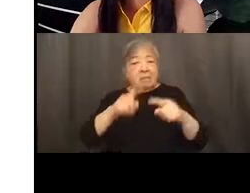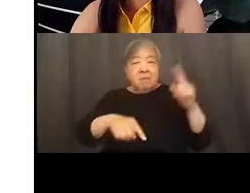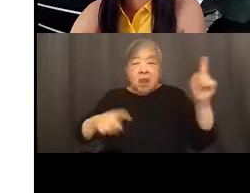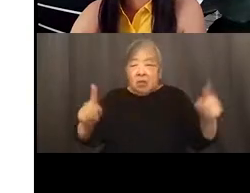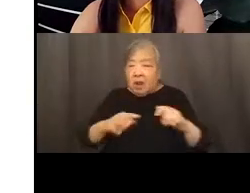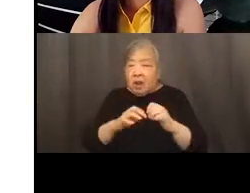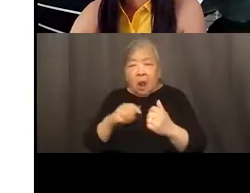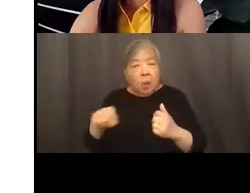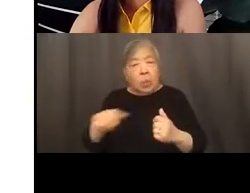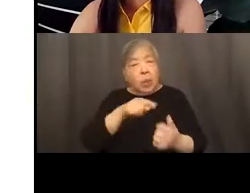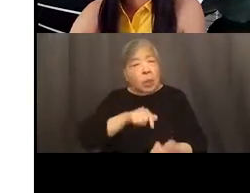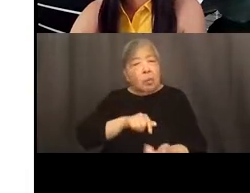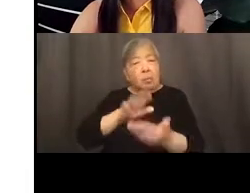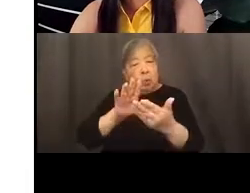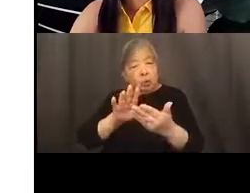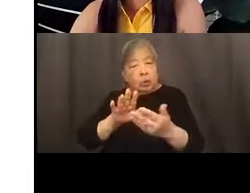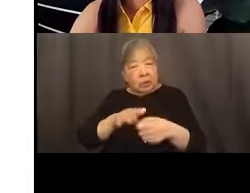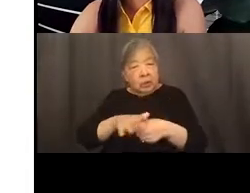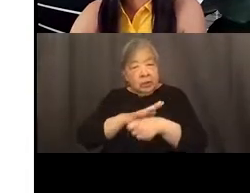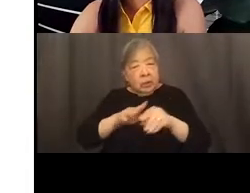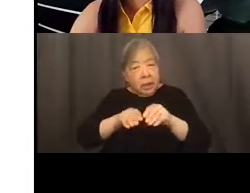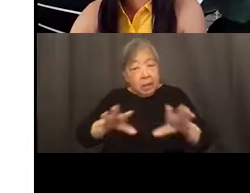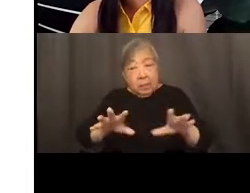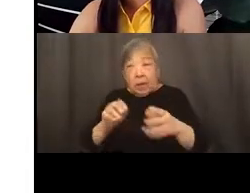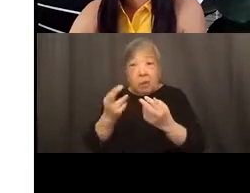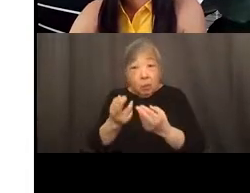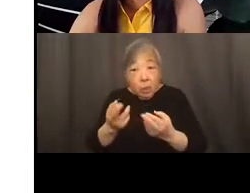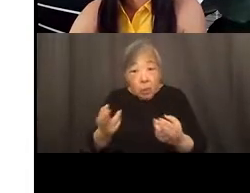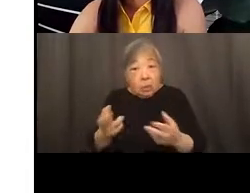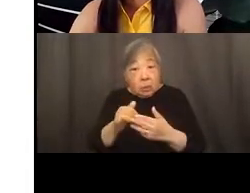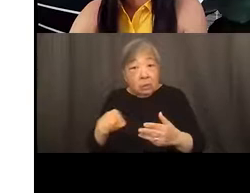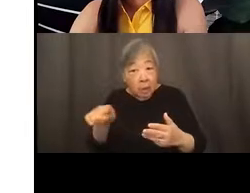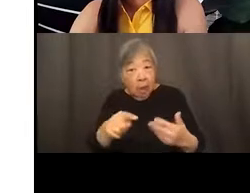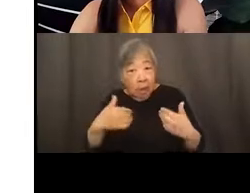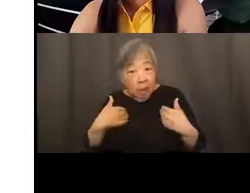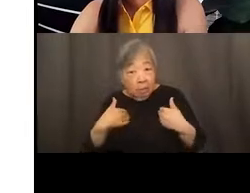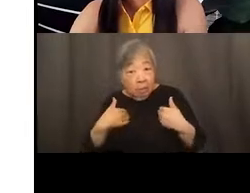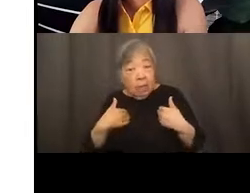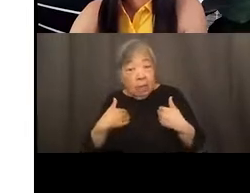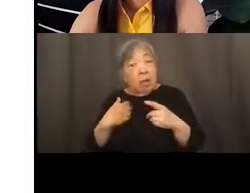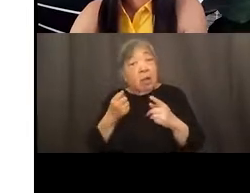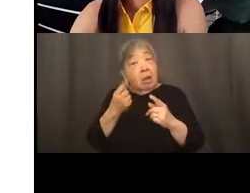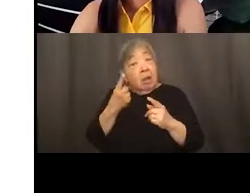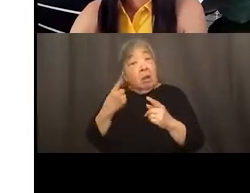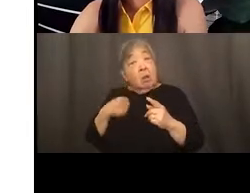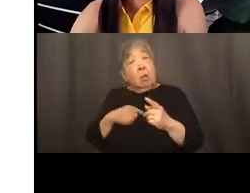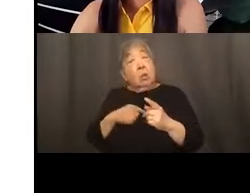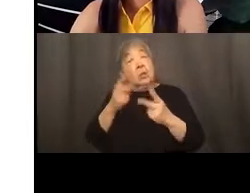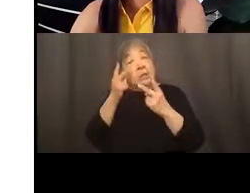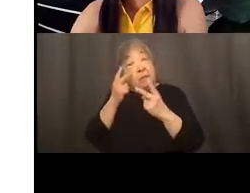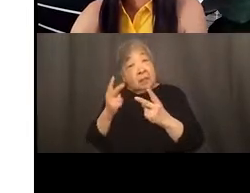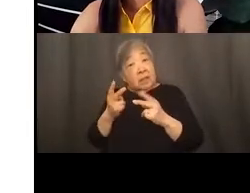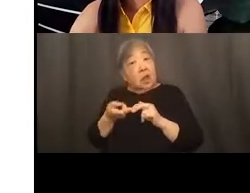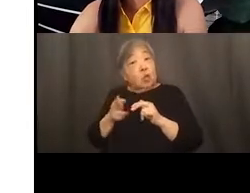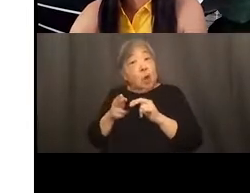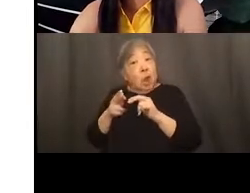approaching the pandemic and the resources that they have available to them. Um, but we are seeing certainly a rise